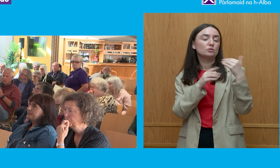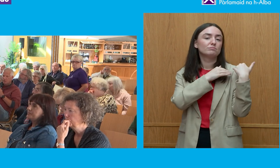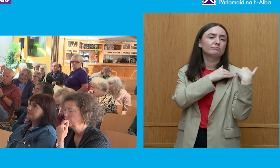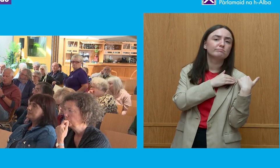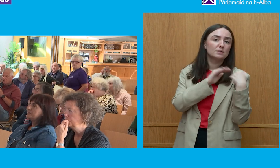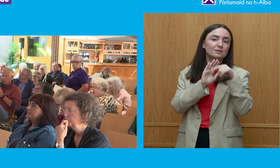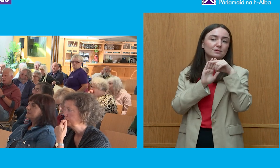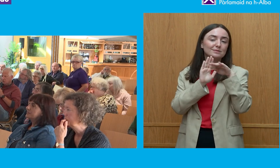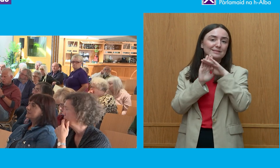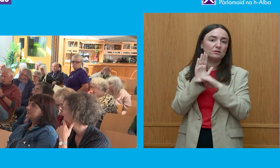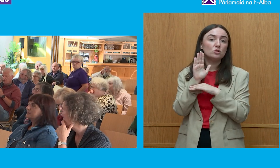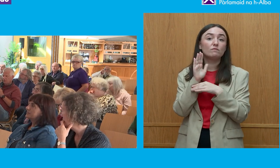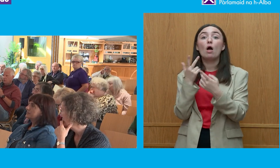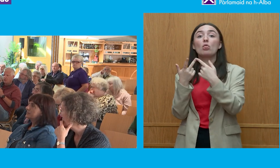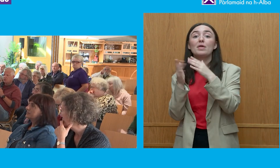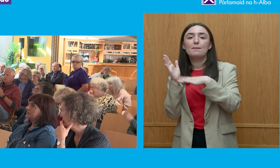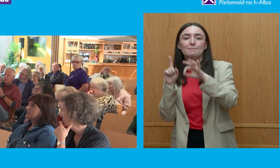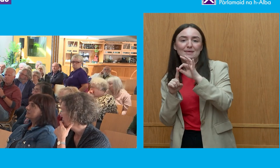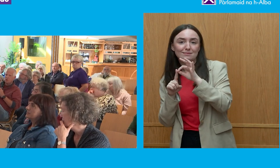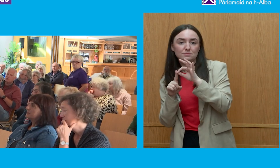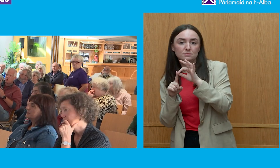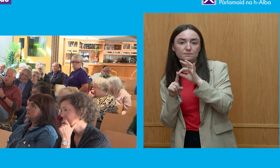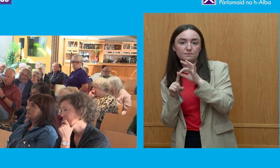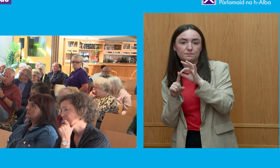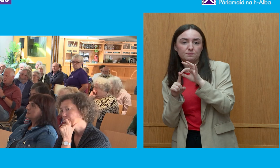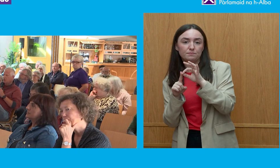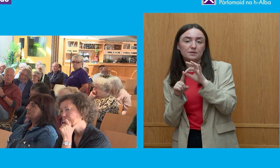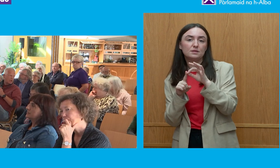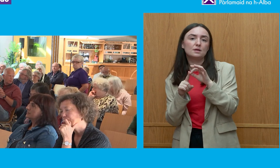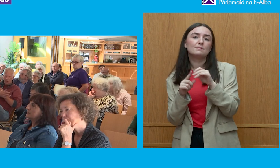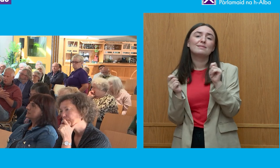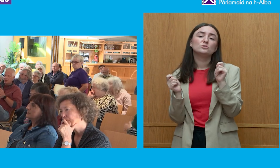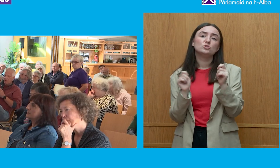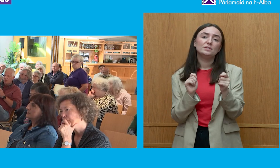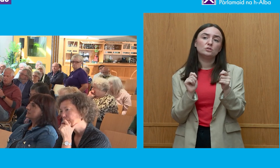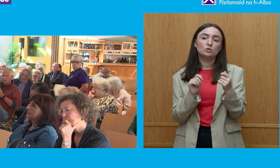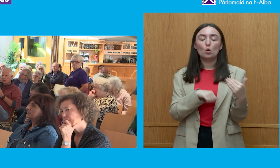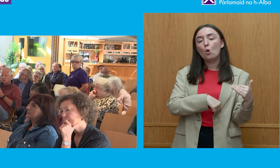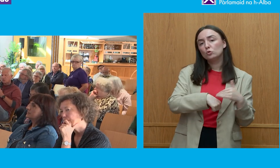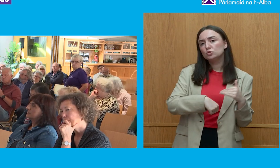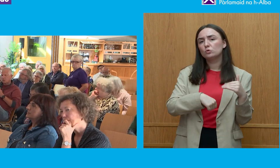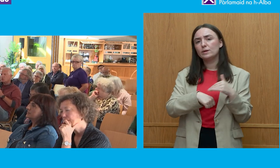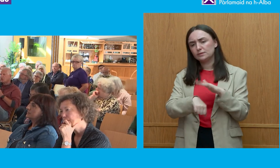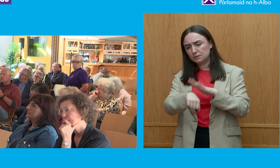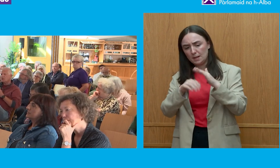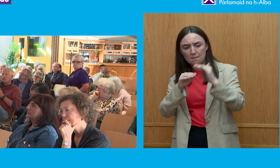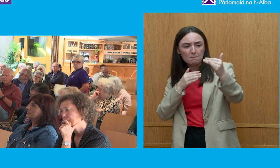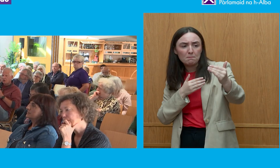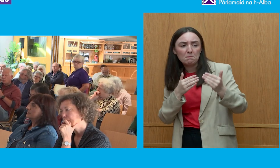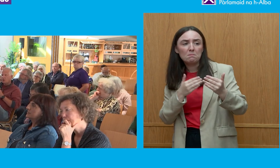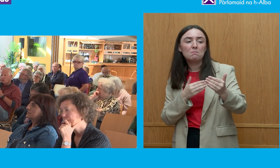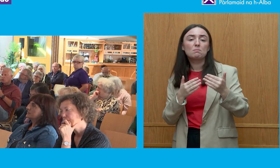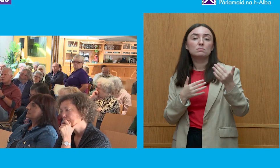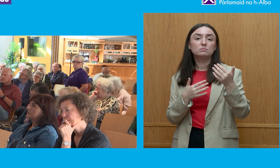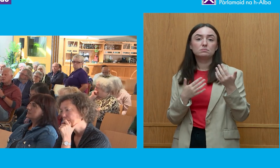MPs that changes of whether it's consequences time periods that the lady was doing but generally tightening